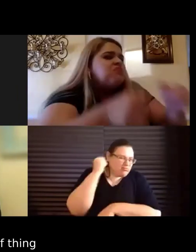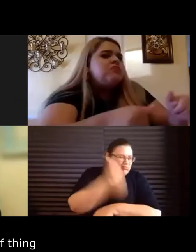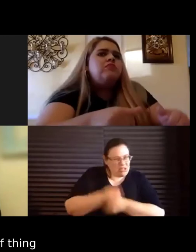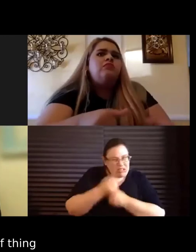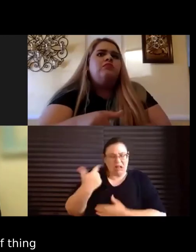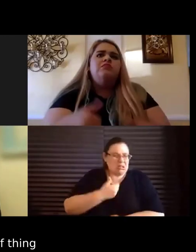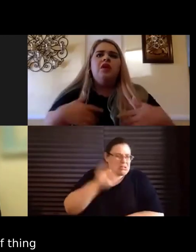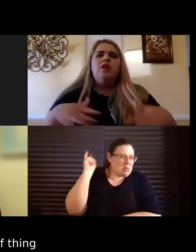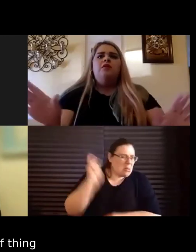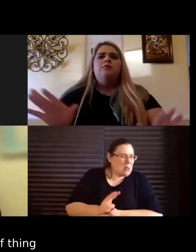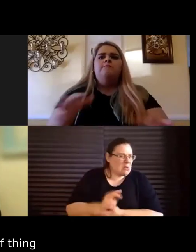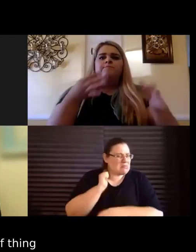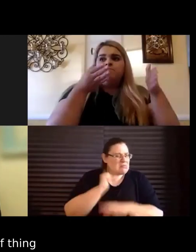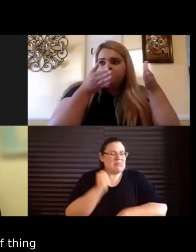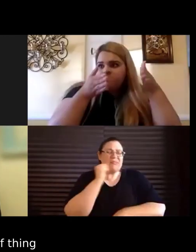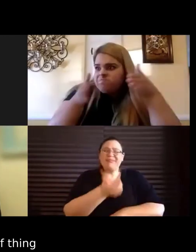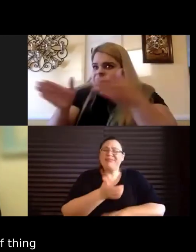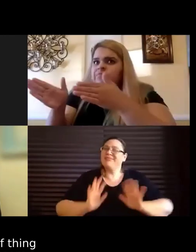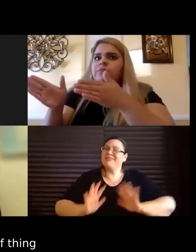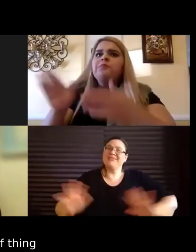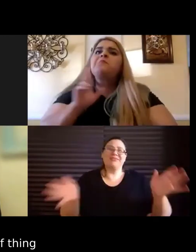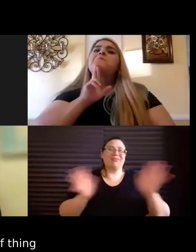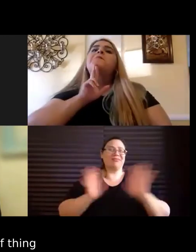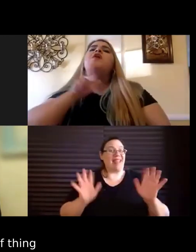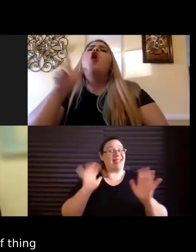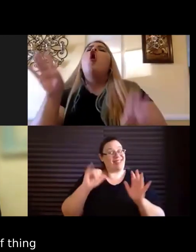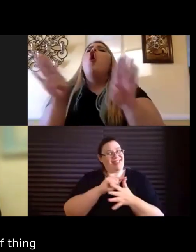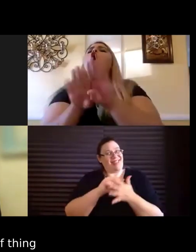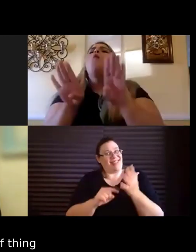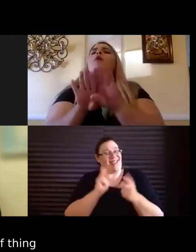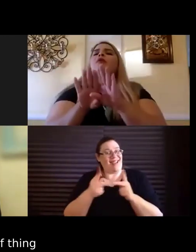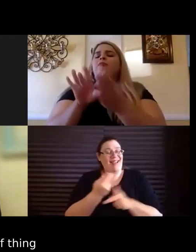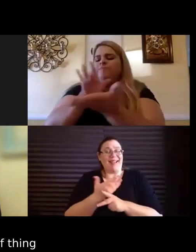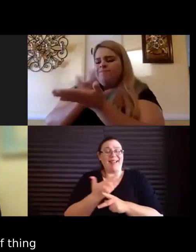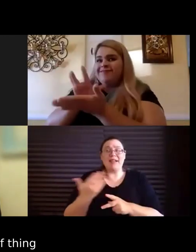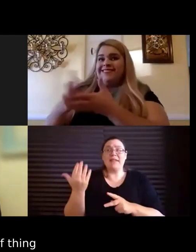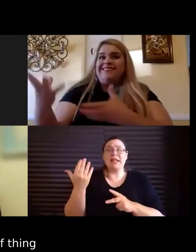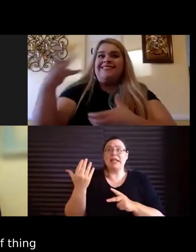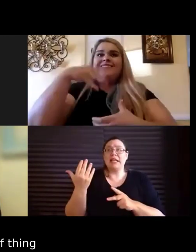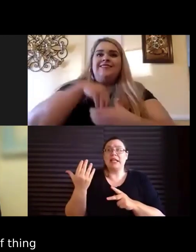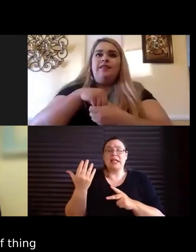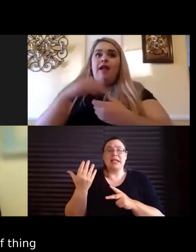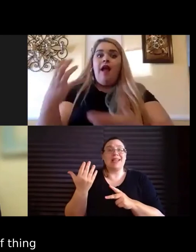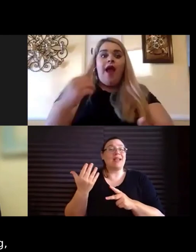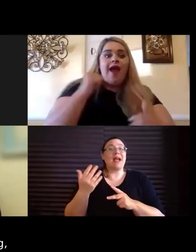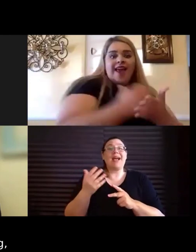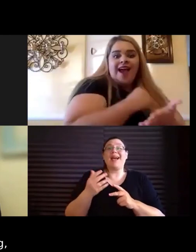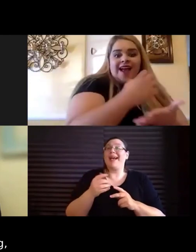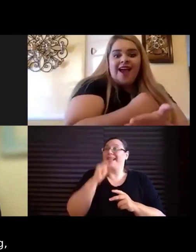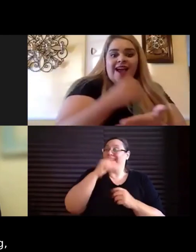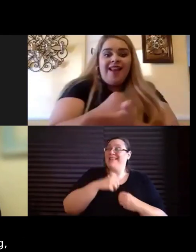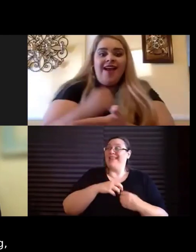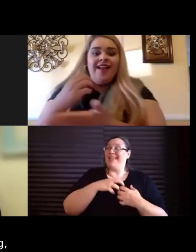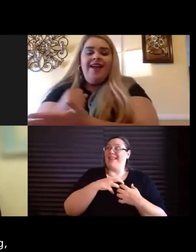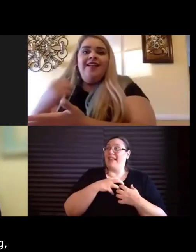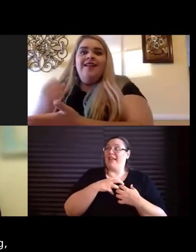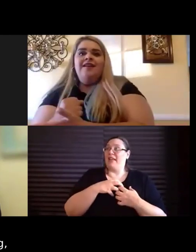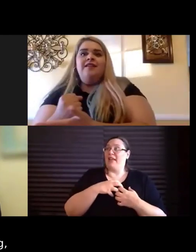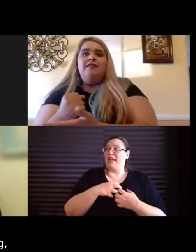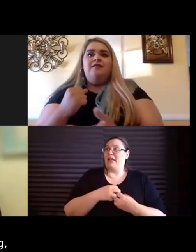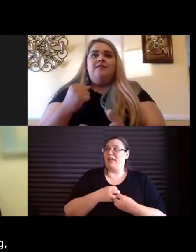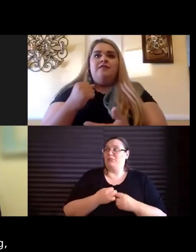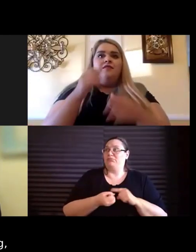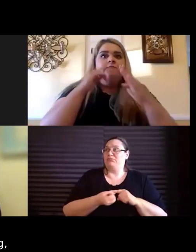Because that's the type of thing that just crushes self-esteem and makes people, as you know, as Kansas